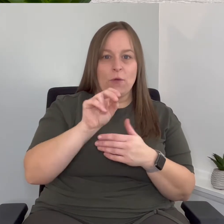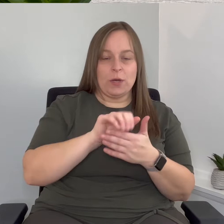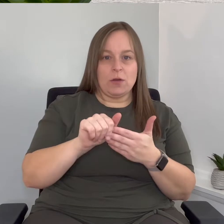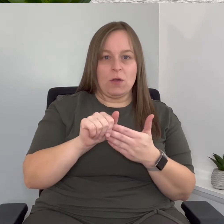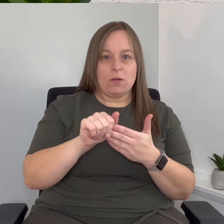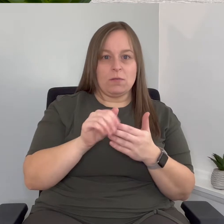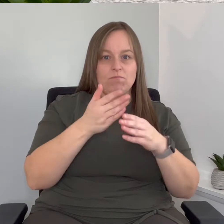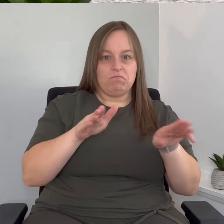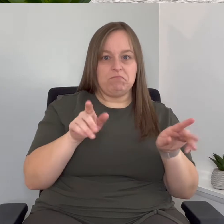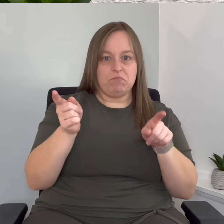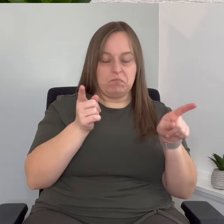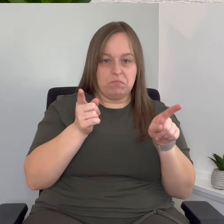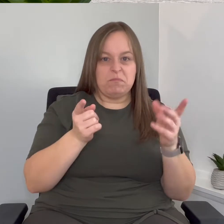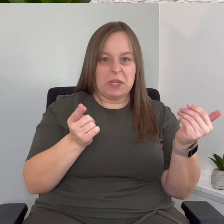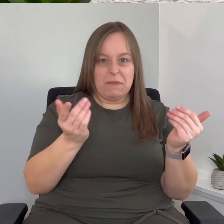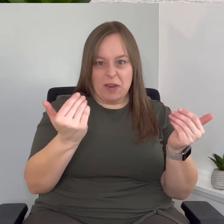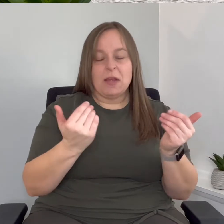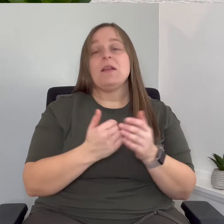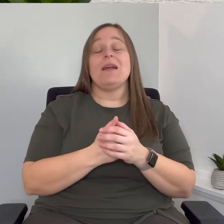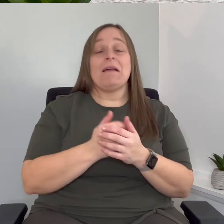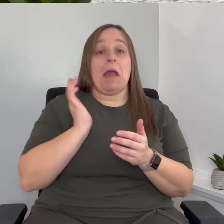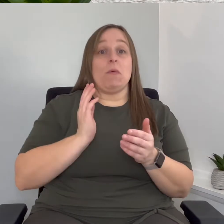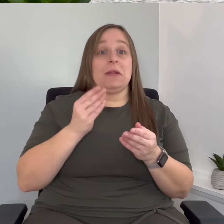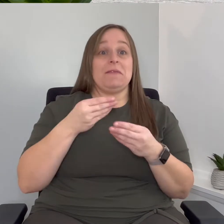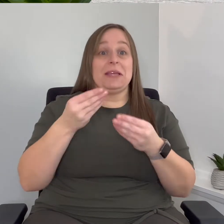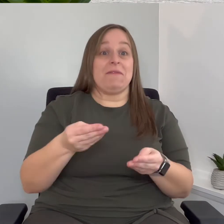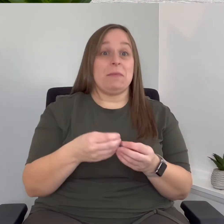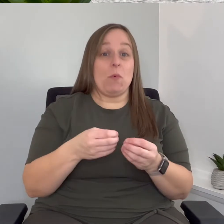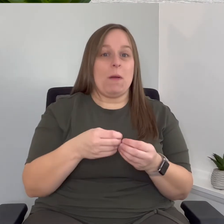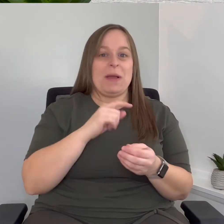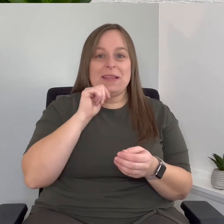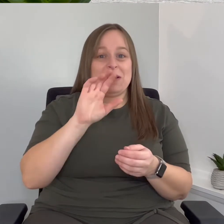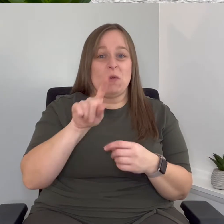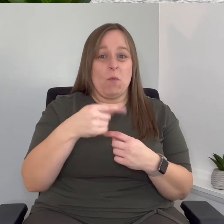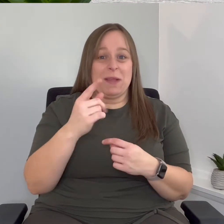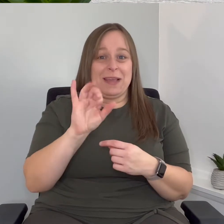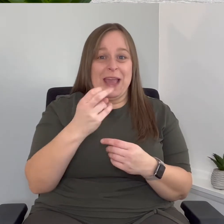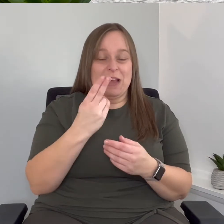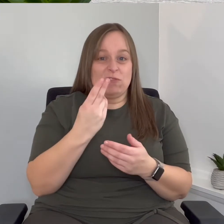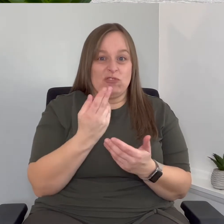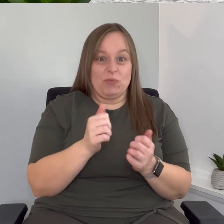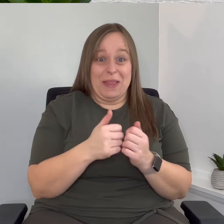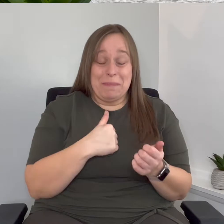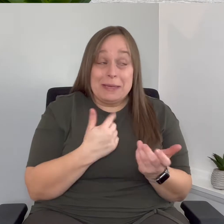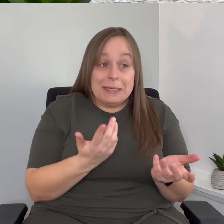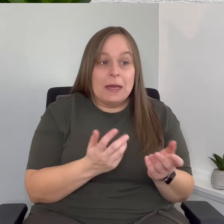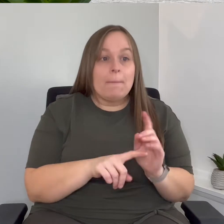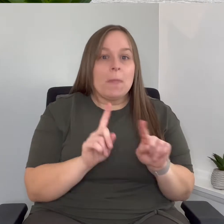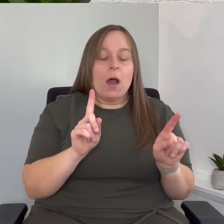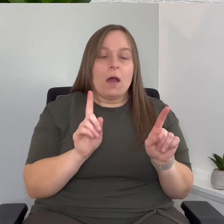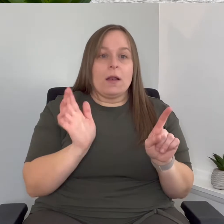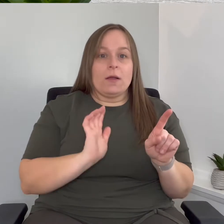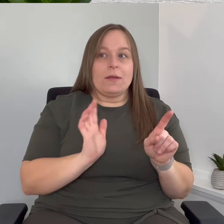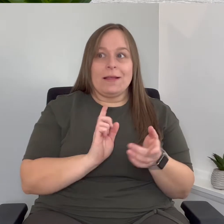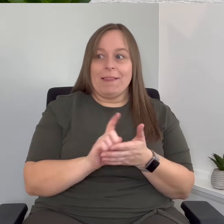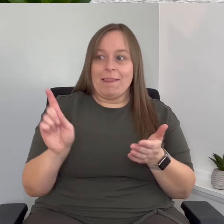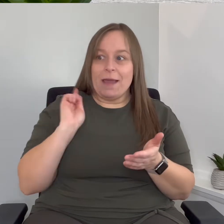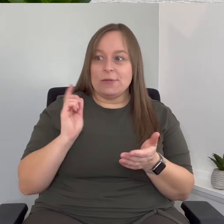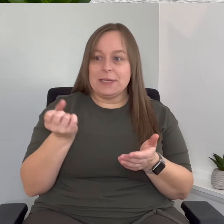to split between them I would have given more but that's all the cash I had on on hand but it was last Saturday